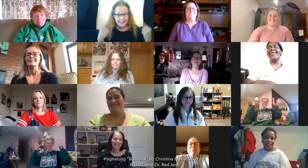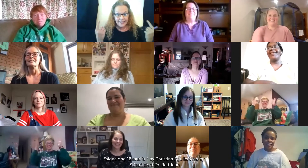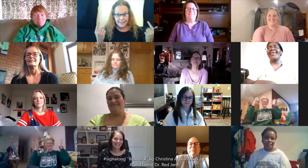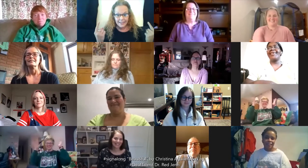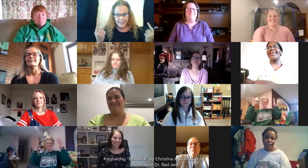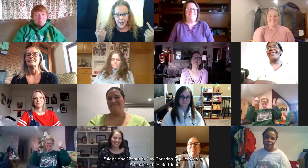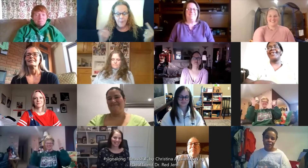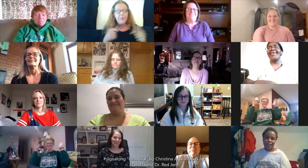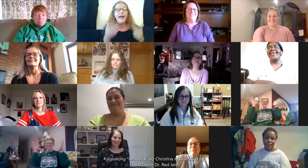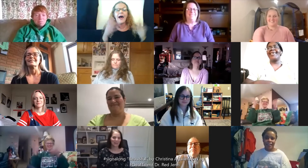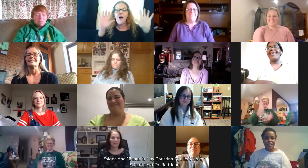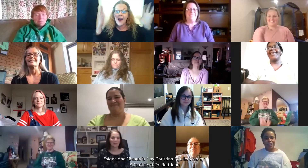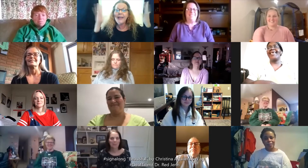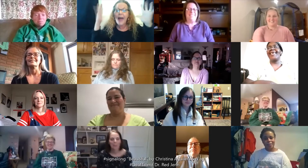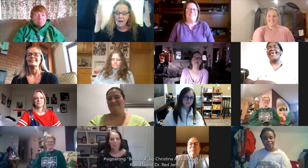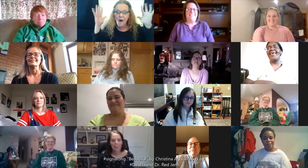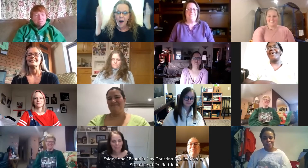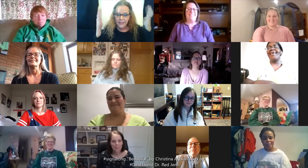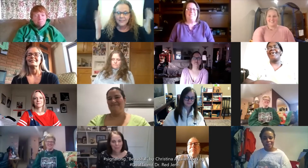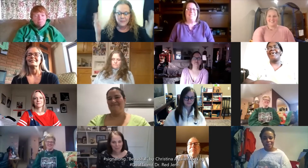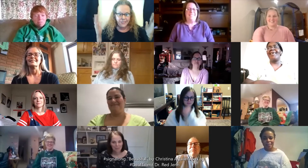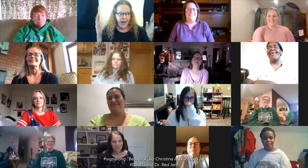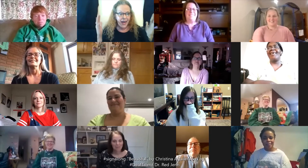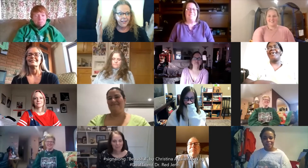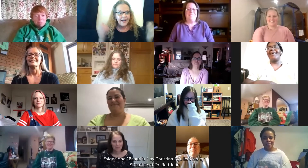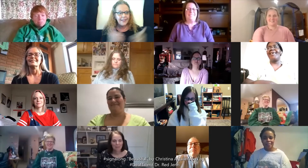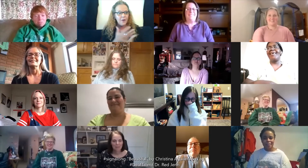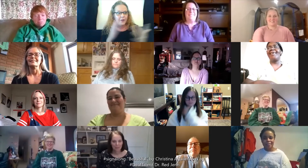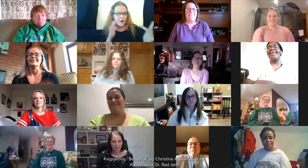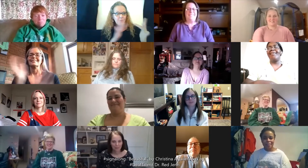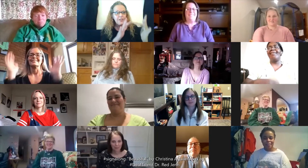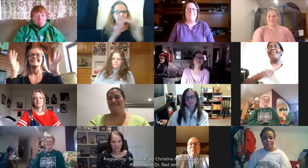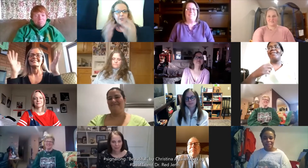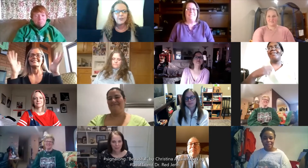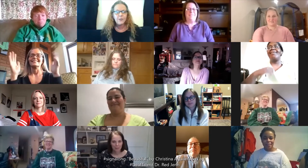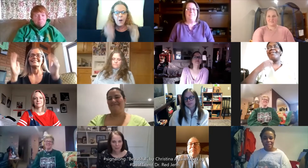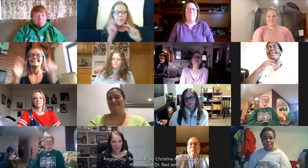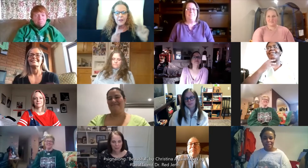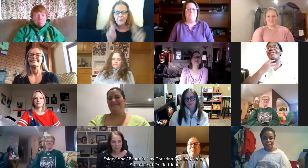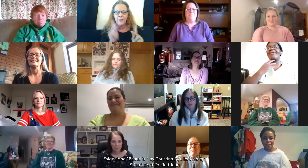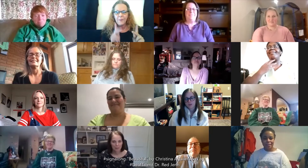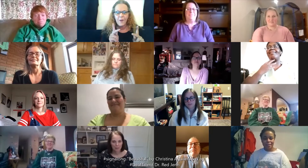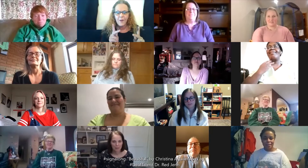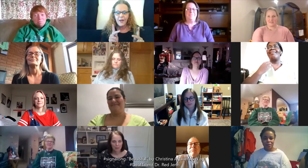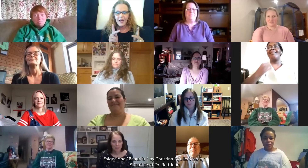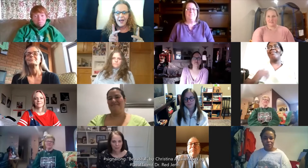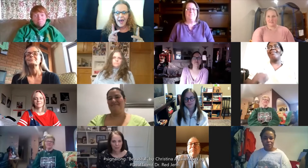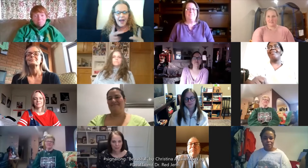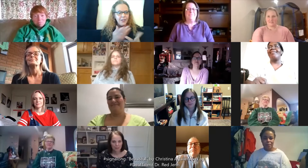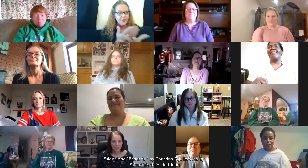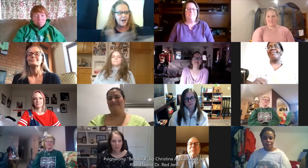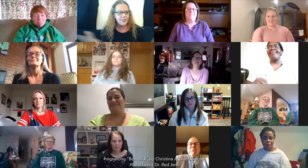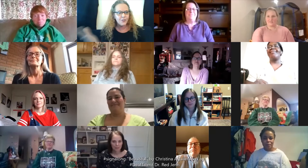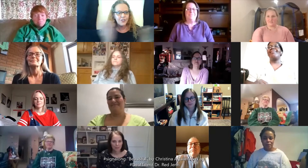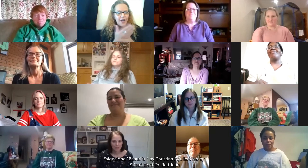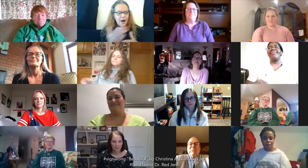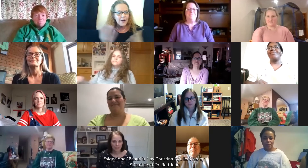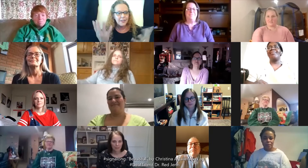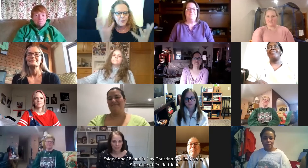but how i how awesome is that that we are reaching so many people and you guys are sharing this